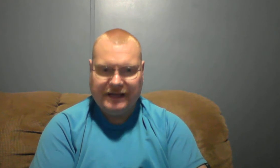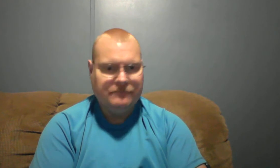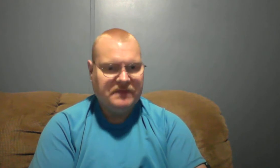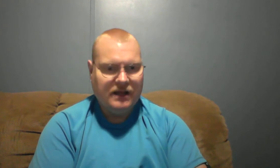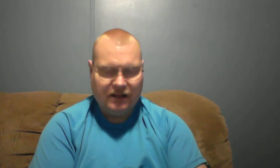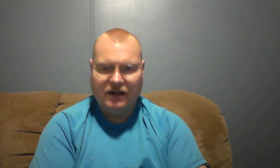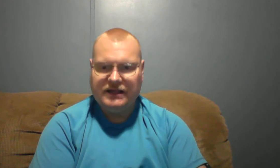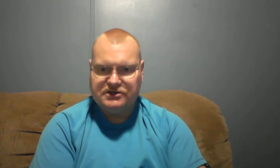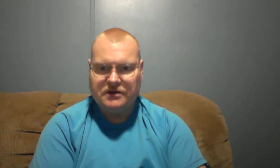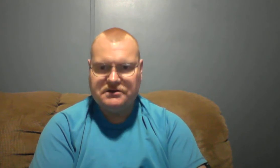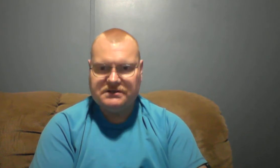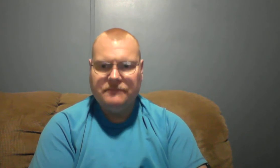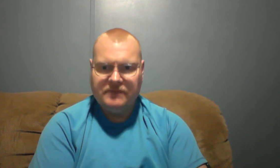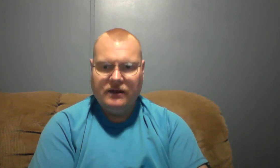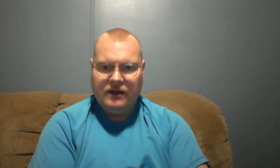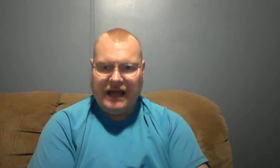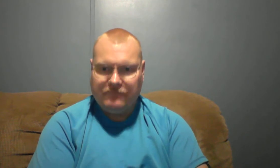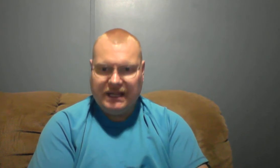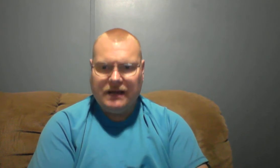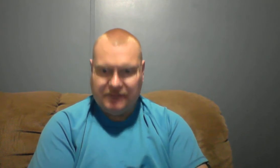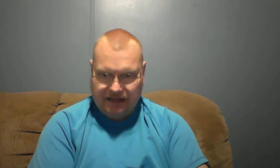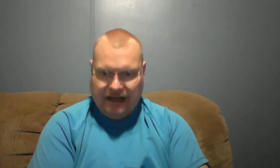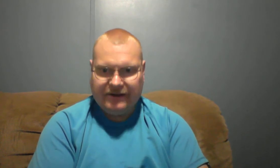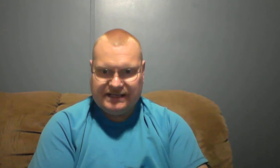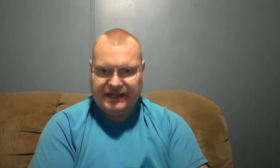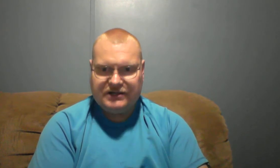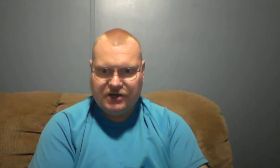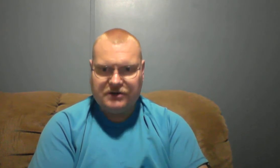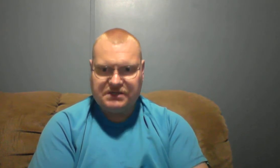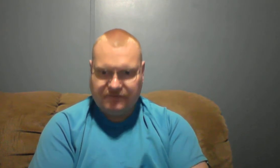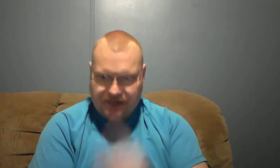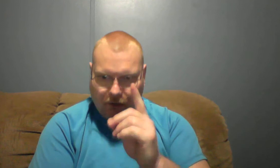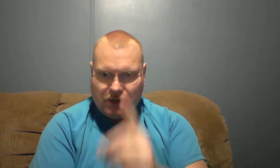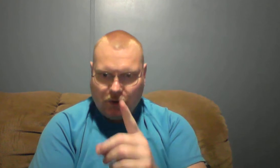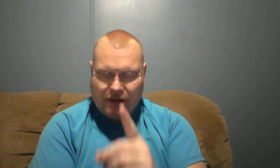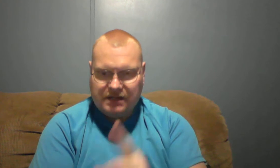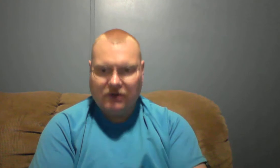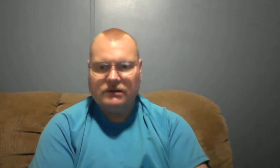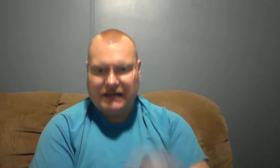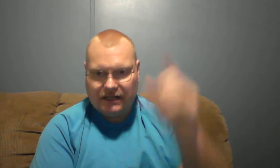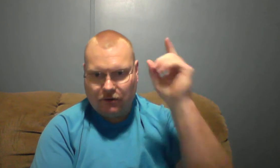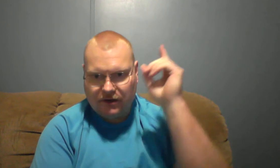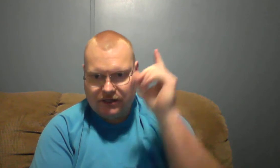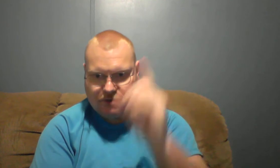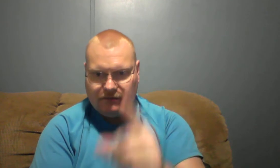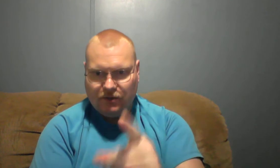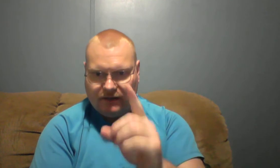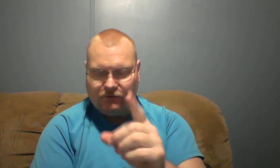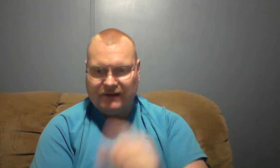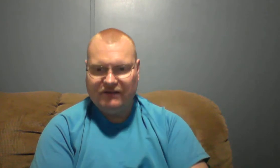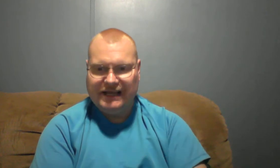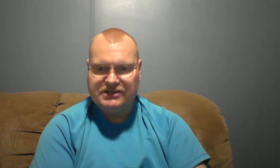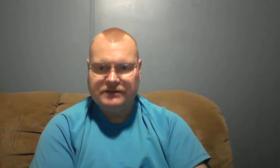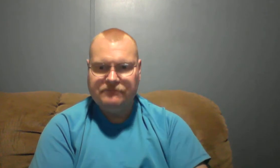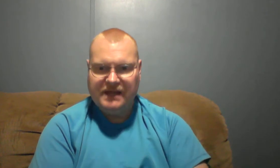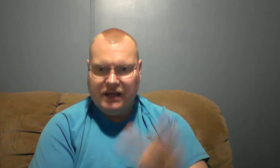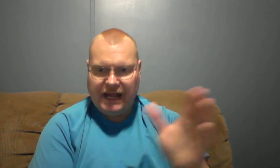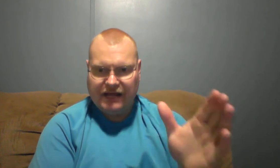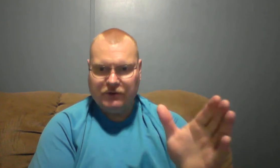a lot of these churches have become the loud to see in church. And if you don't know what I'm talking about, go to the book of the Revelation and read